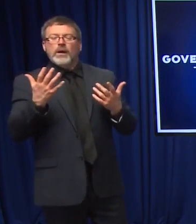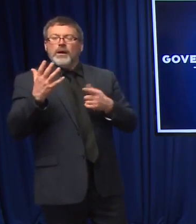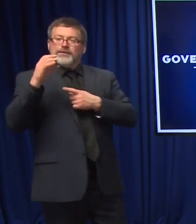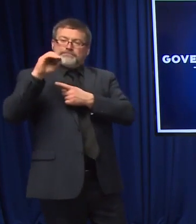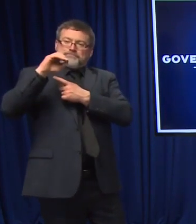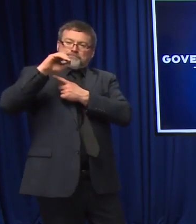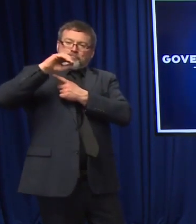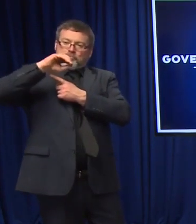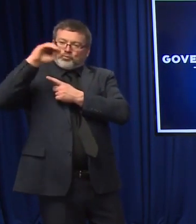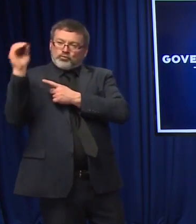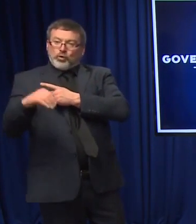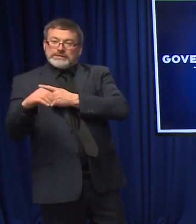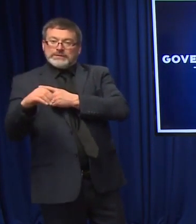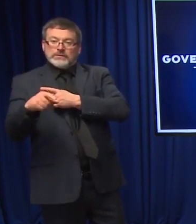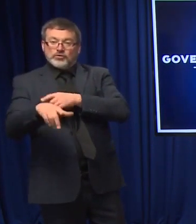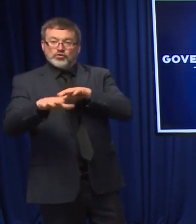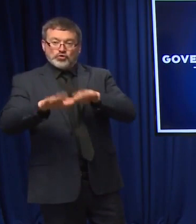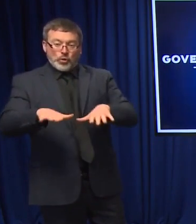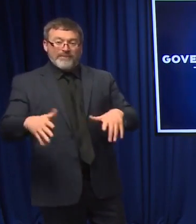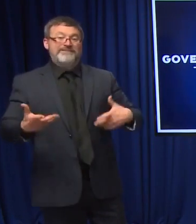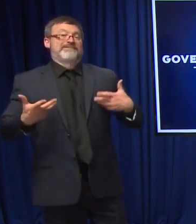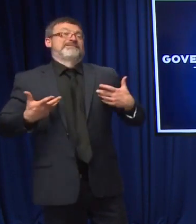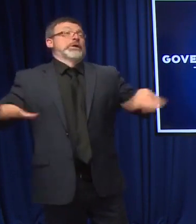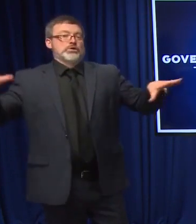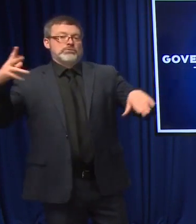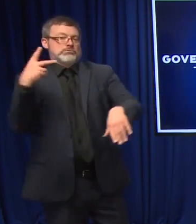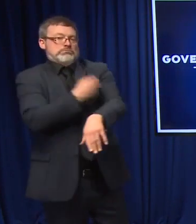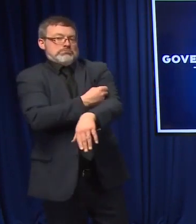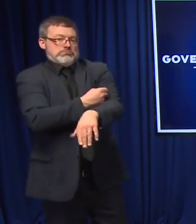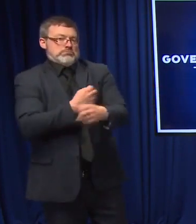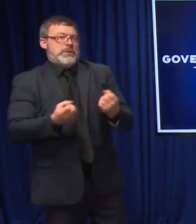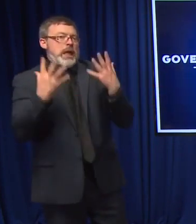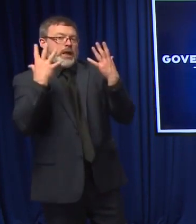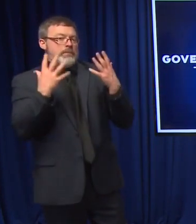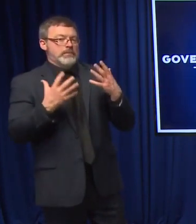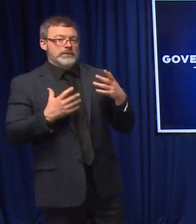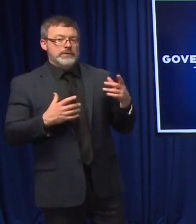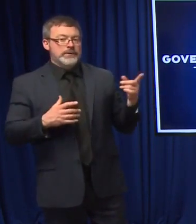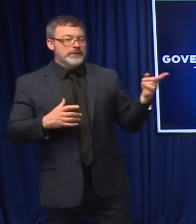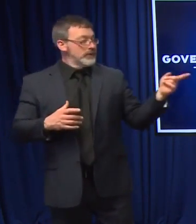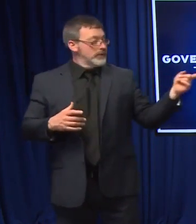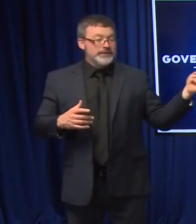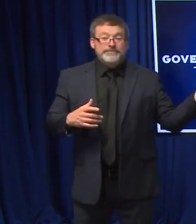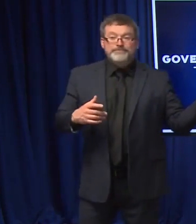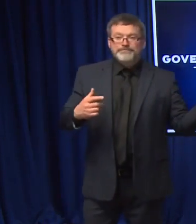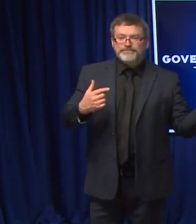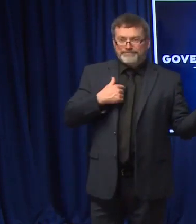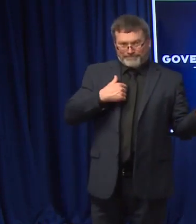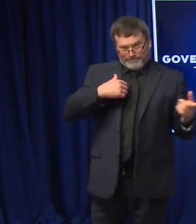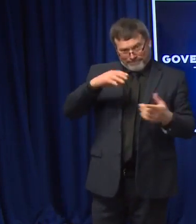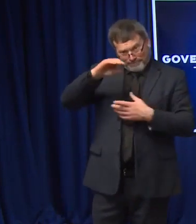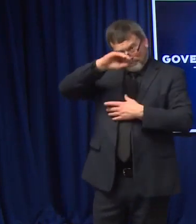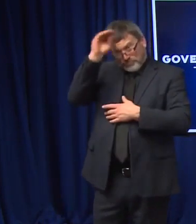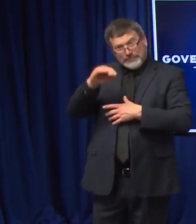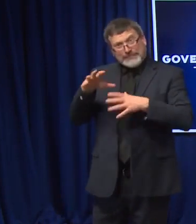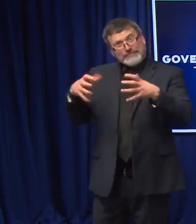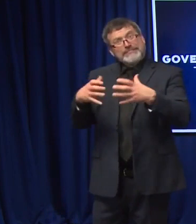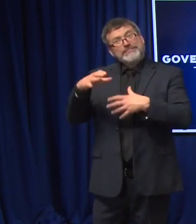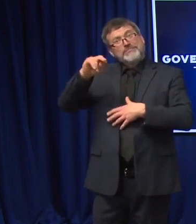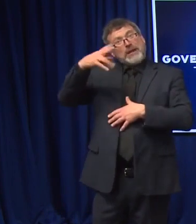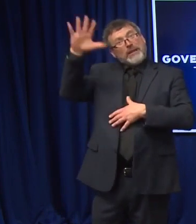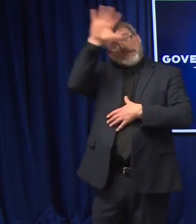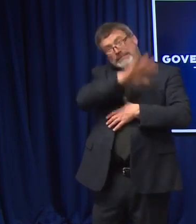group is now? I don't know the percentage. Let take out my notes here. I think we've,